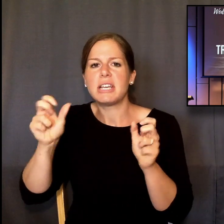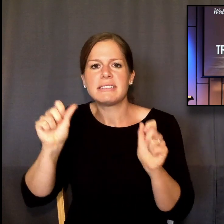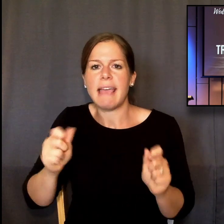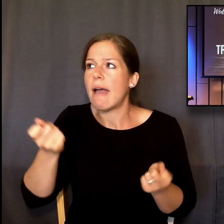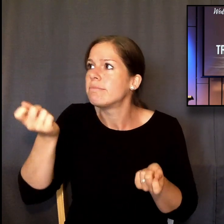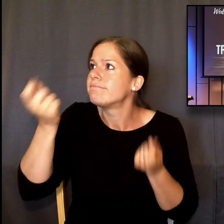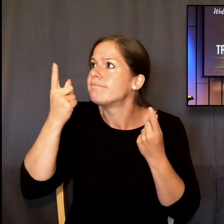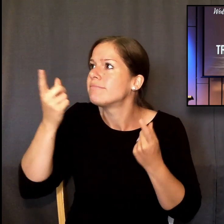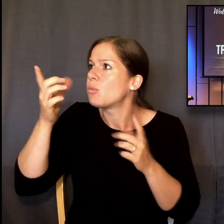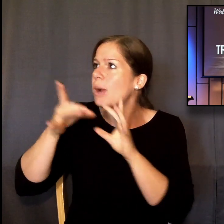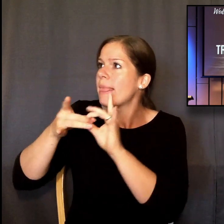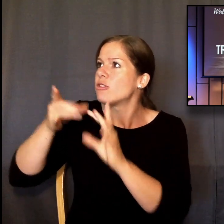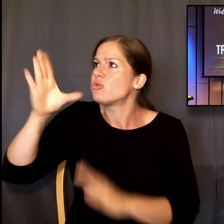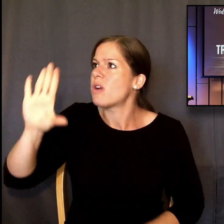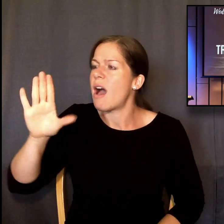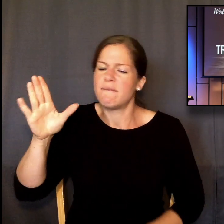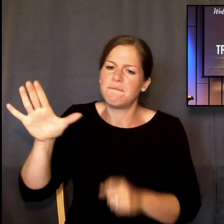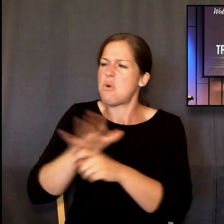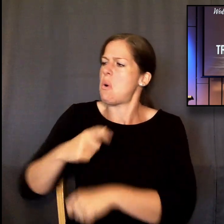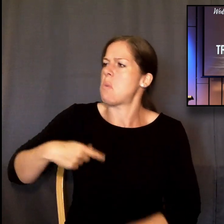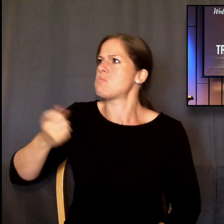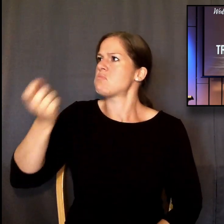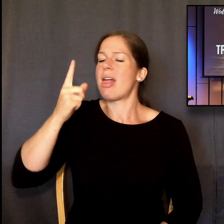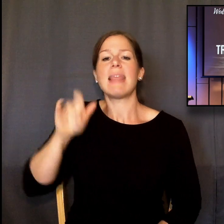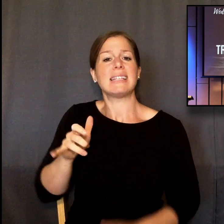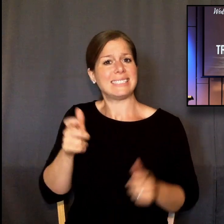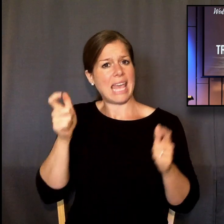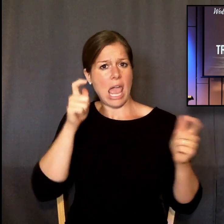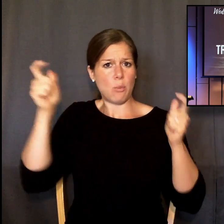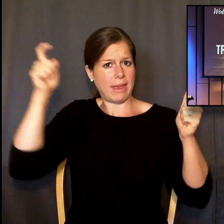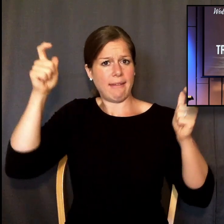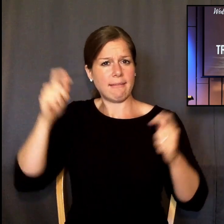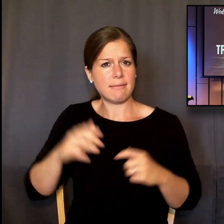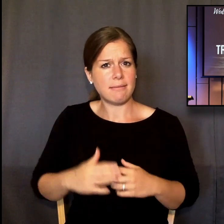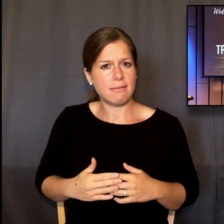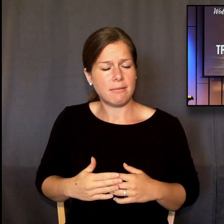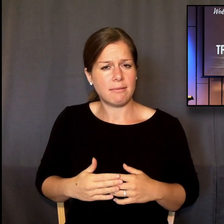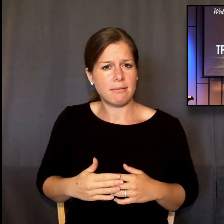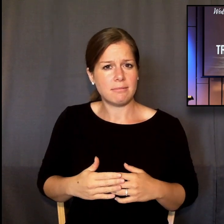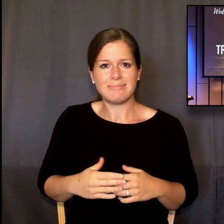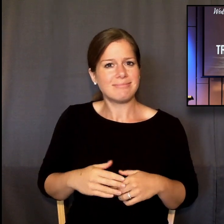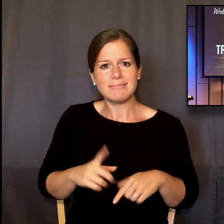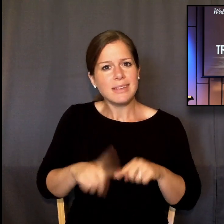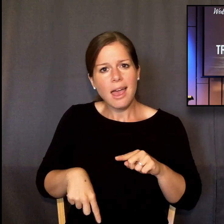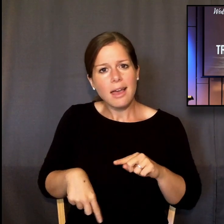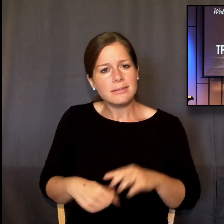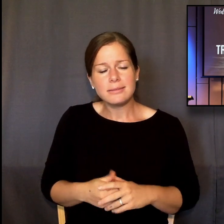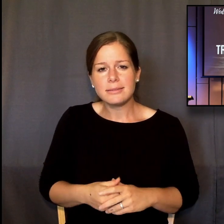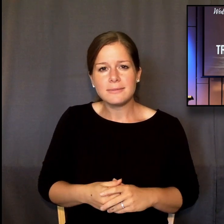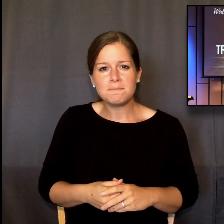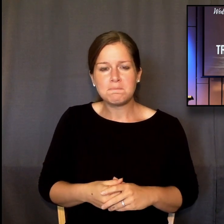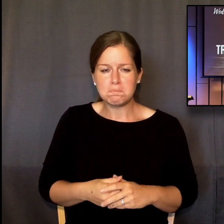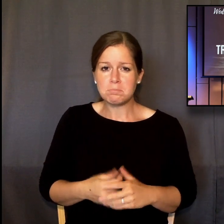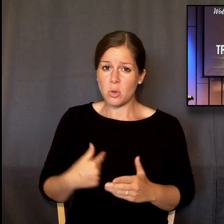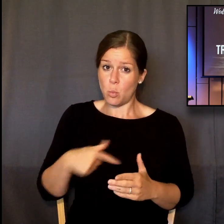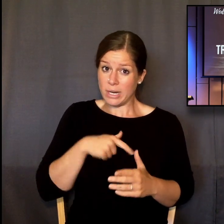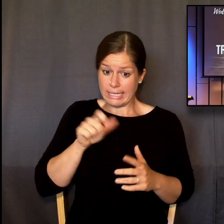is futile. It's arrogant. There are depths to this that we are never even going to scratch the surface of even the